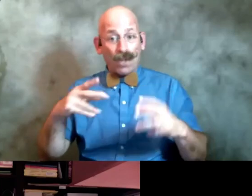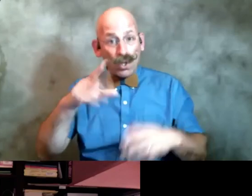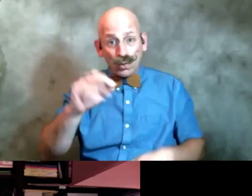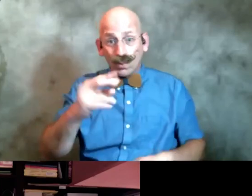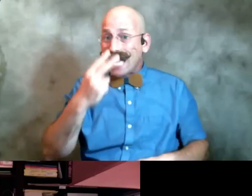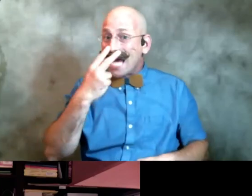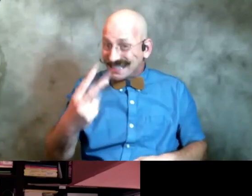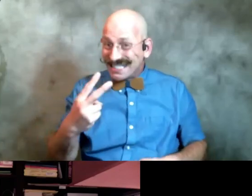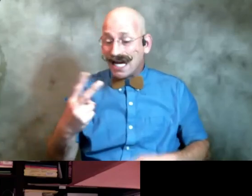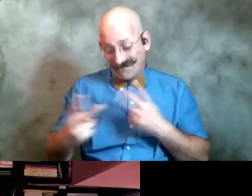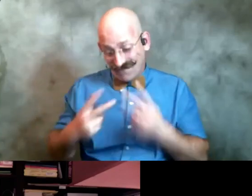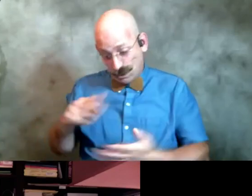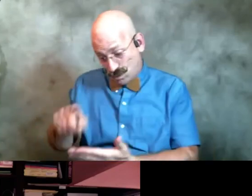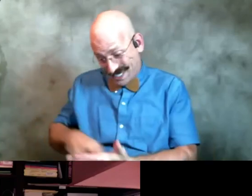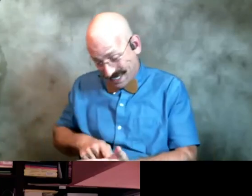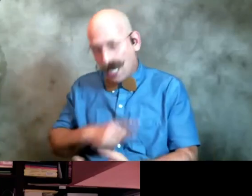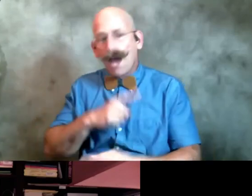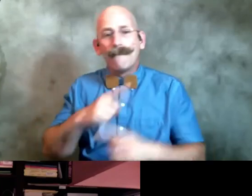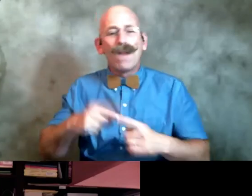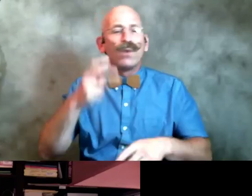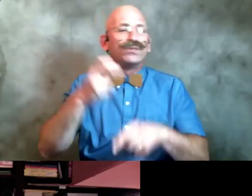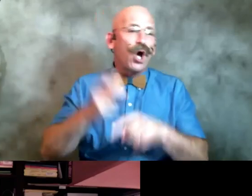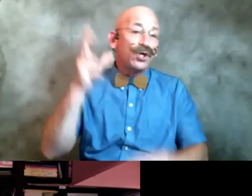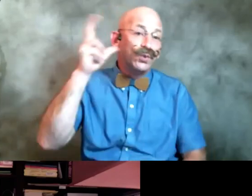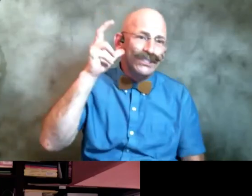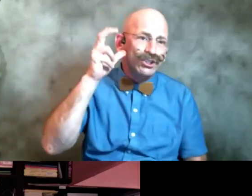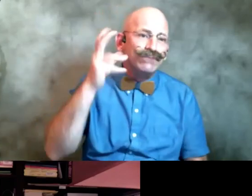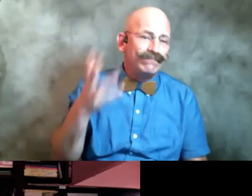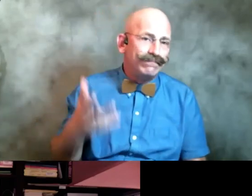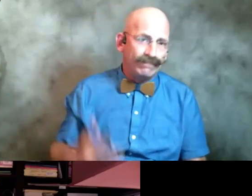it visually but it was hard to hear yeah